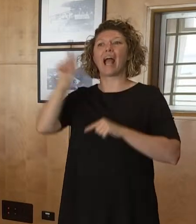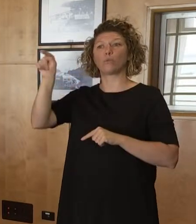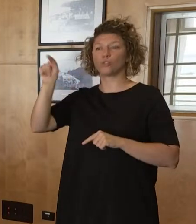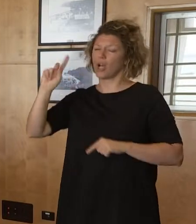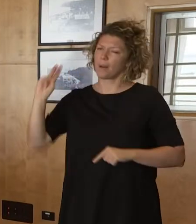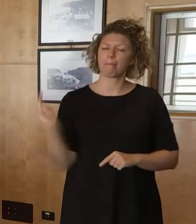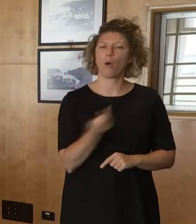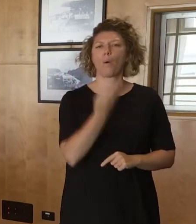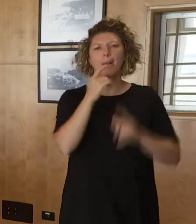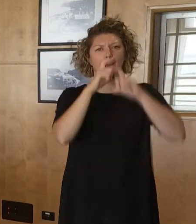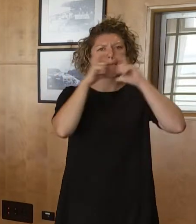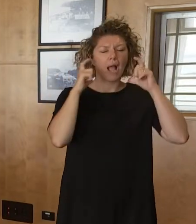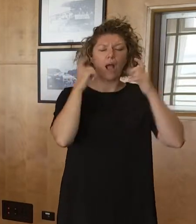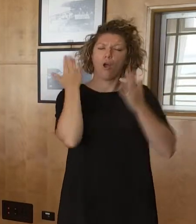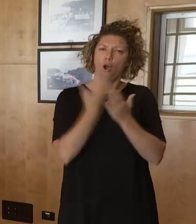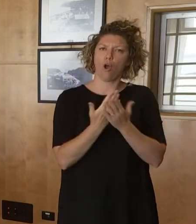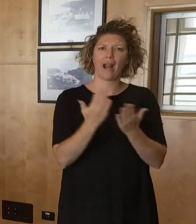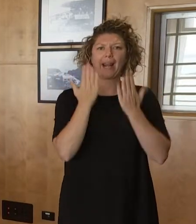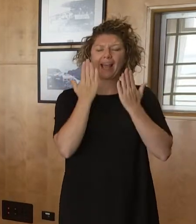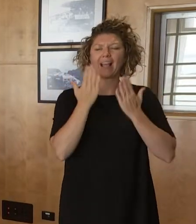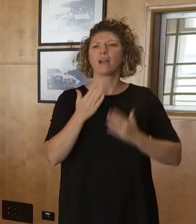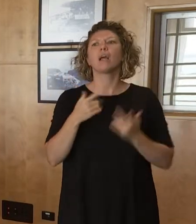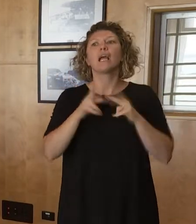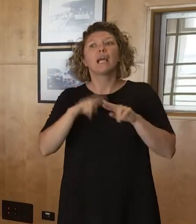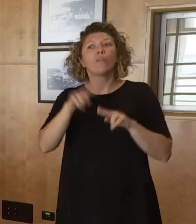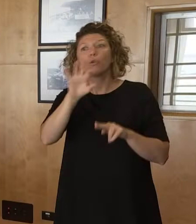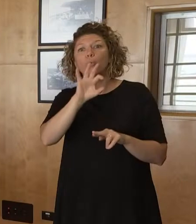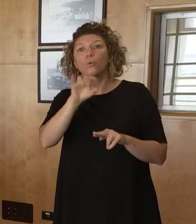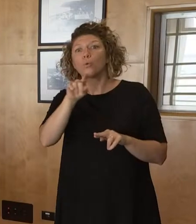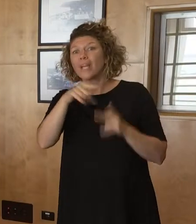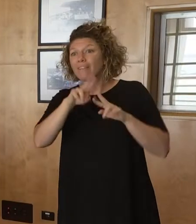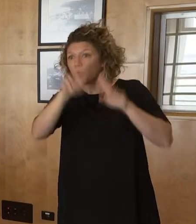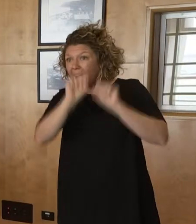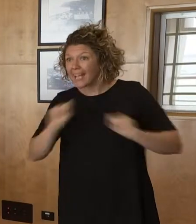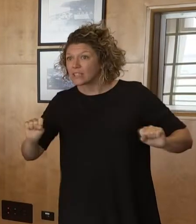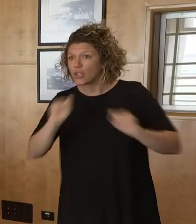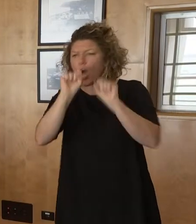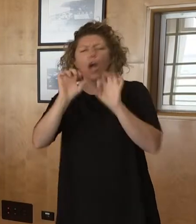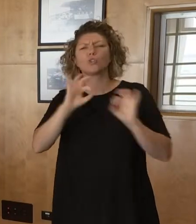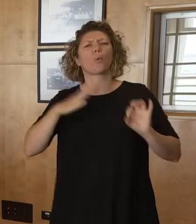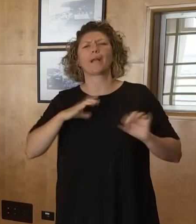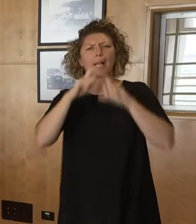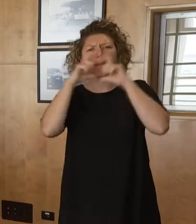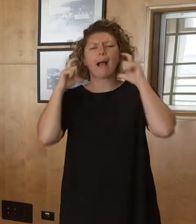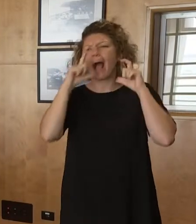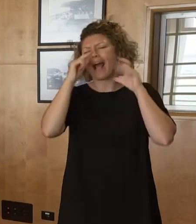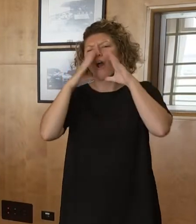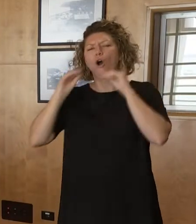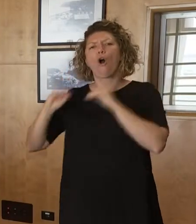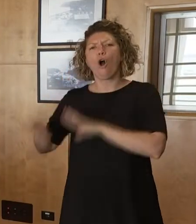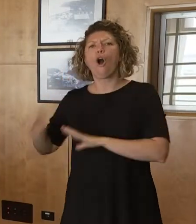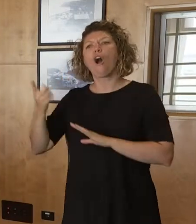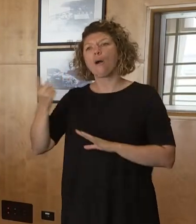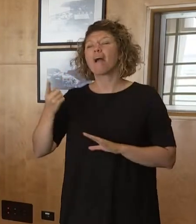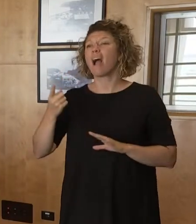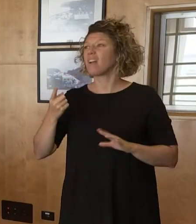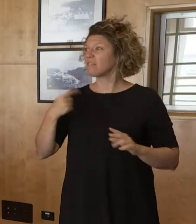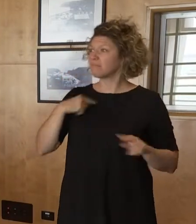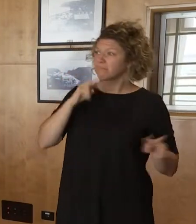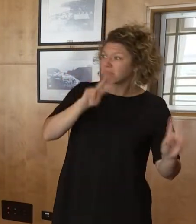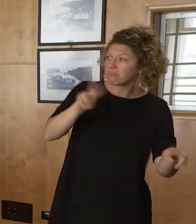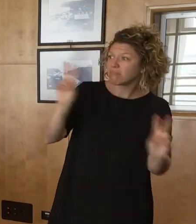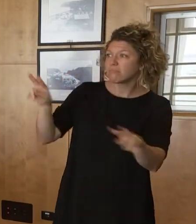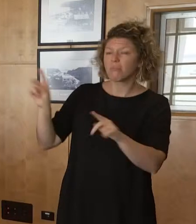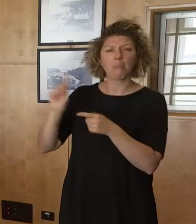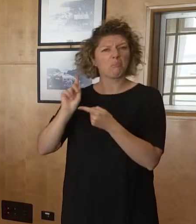and if you are exercising you don't need to wear that mask. So we're seeing many Territorians as I'm out and about in the community